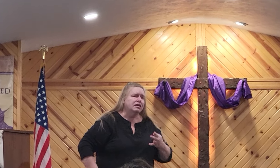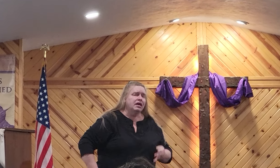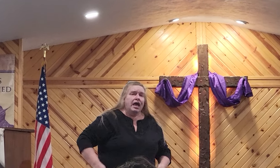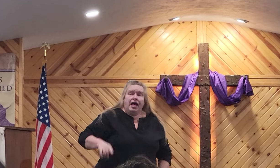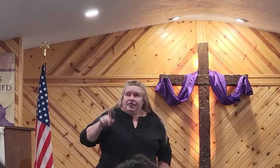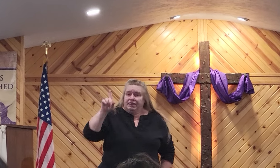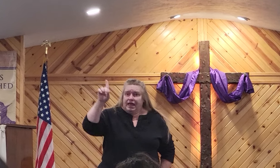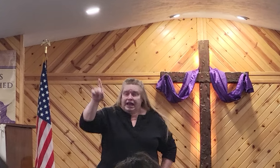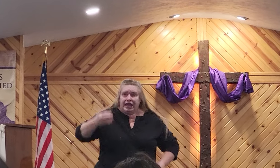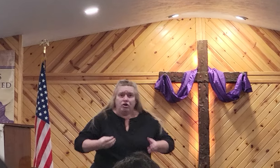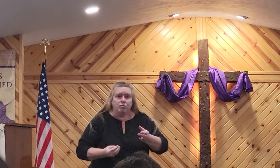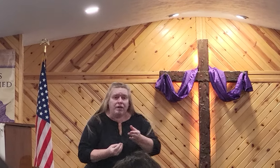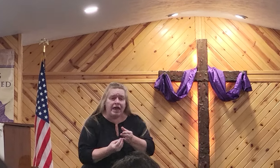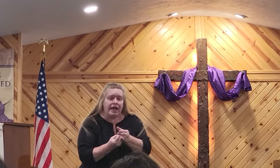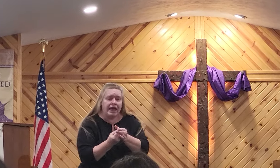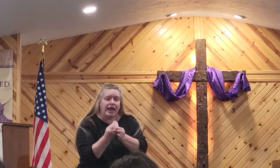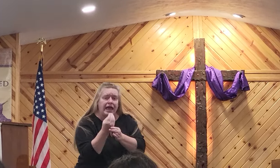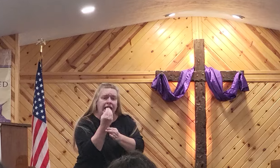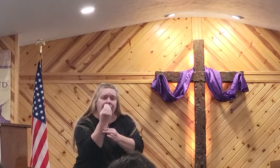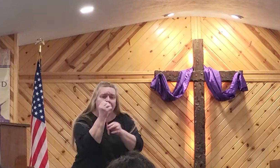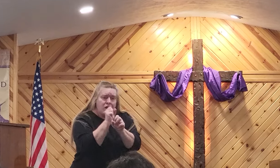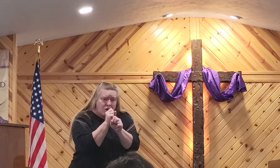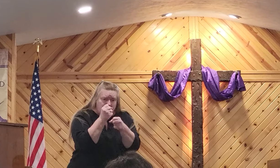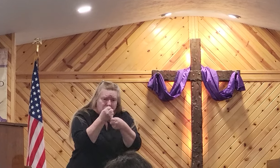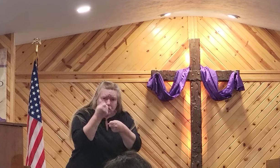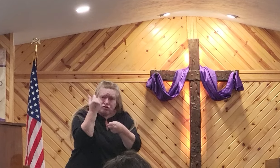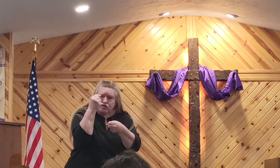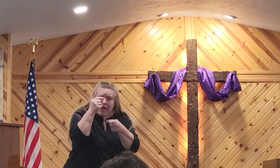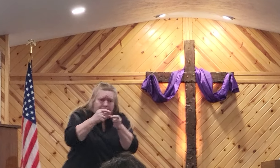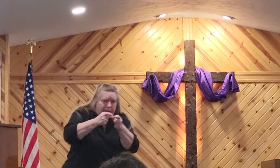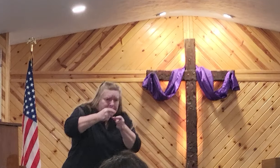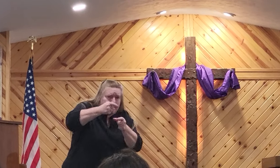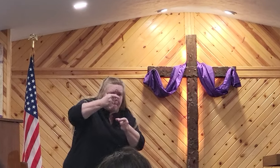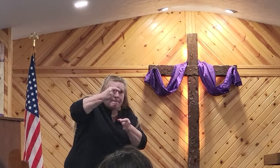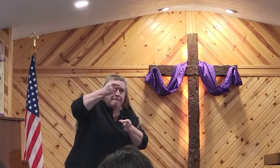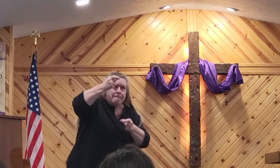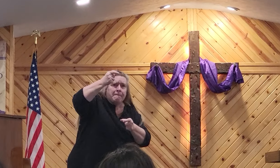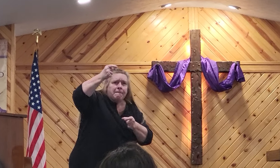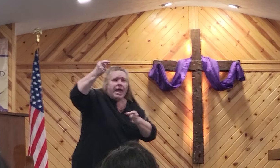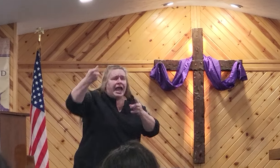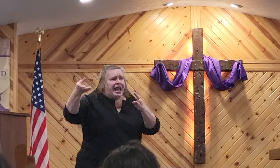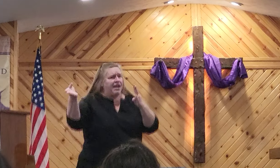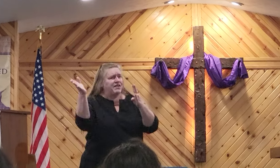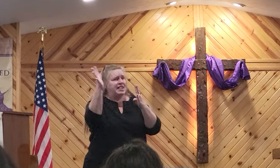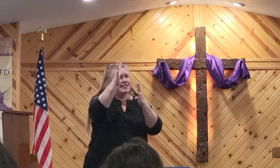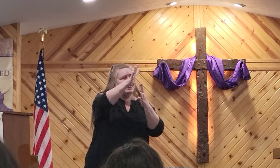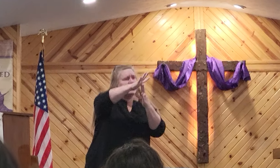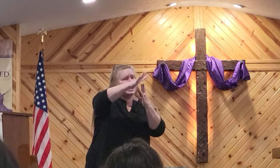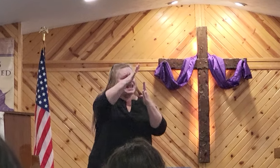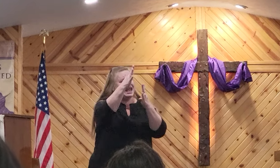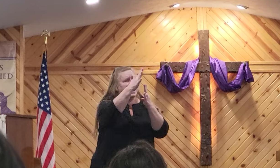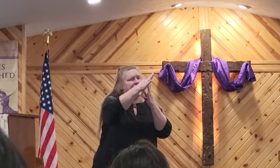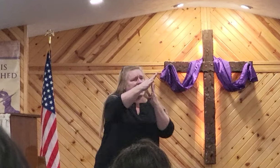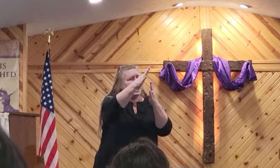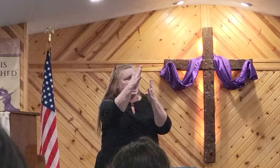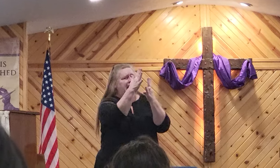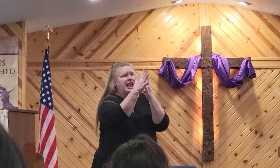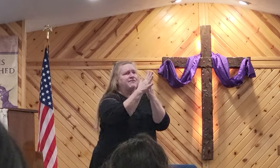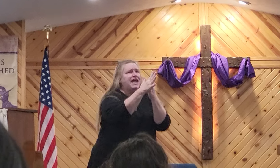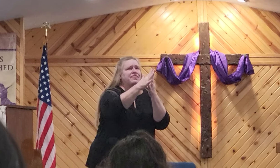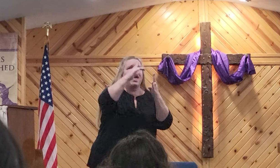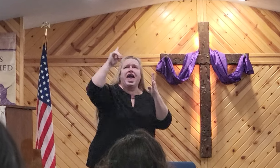Then he made a green stick, gave it leaves,